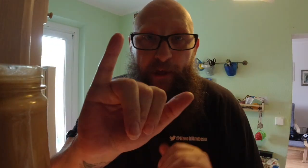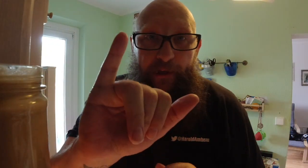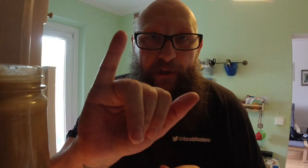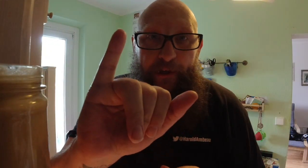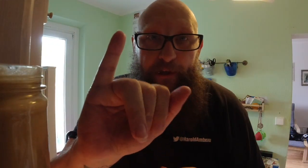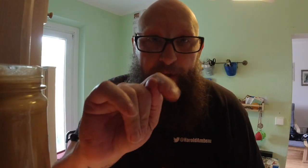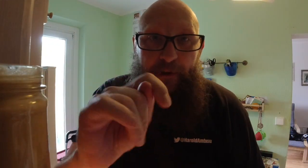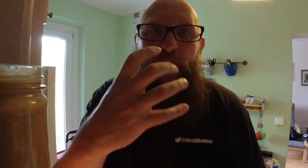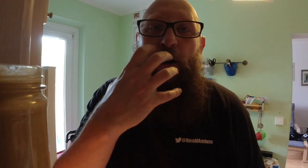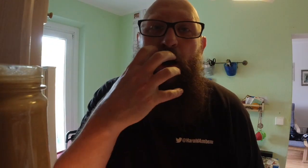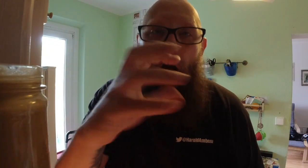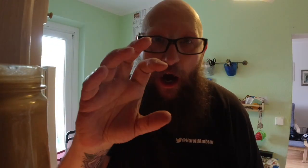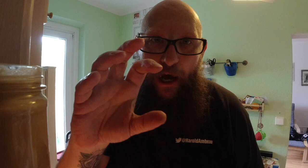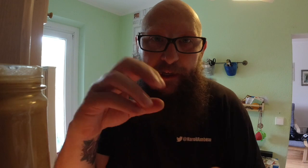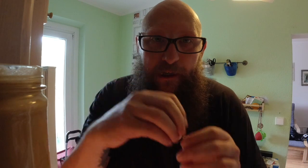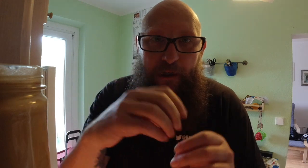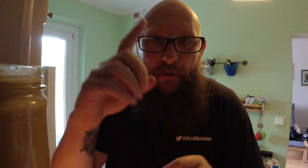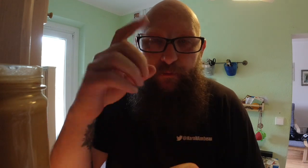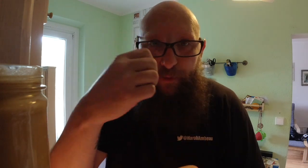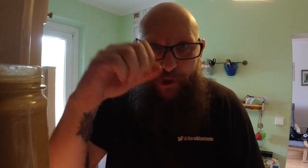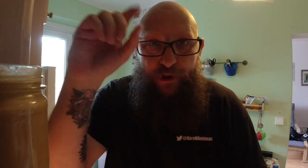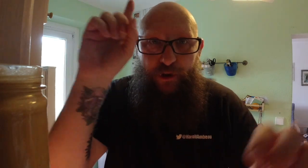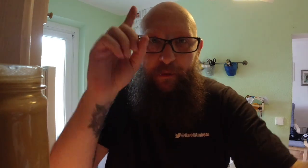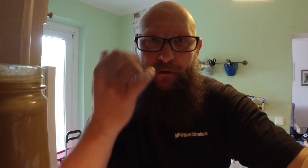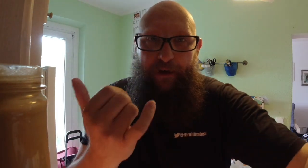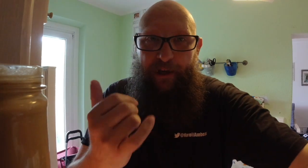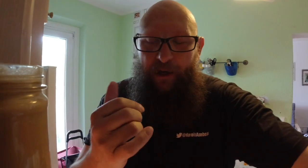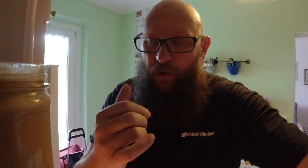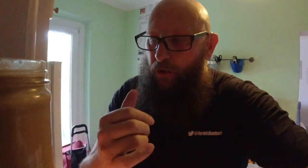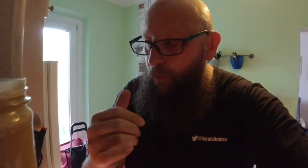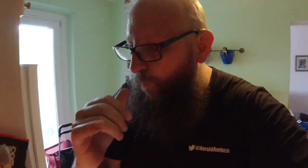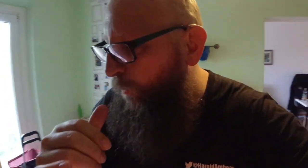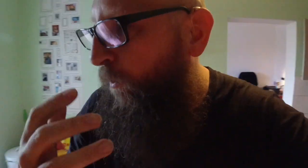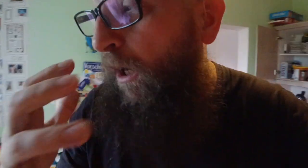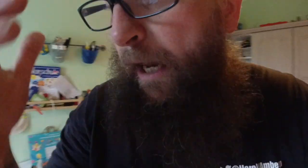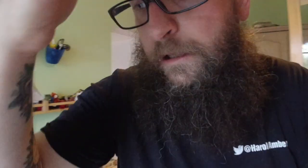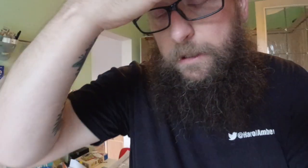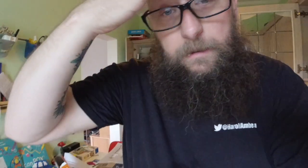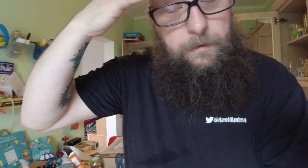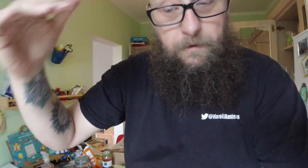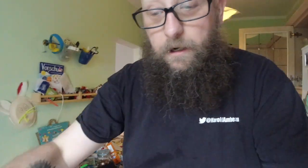It's hot in British Germany right now. Hot. Ugh.